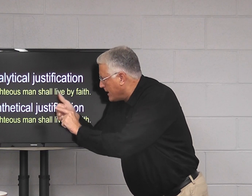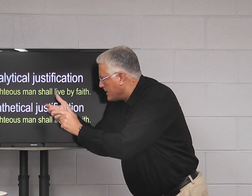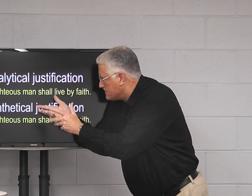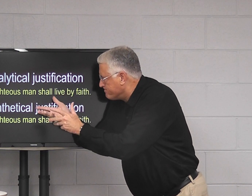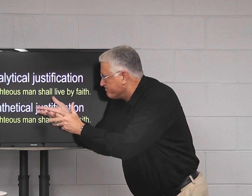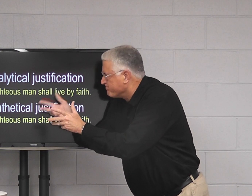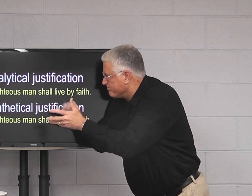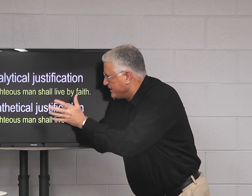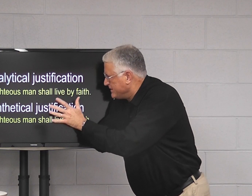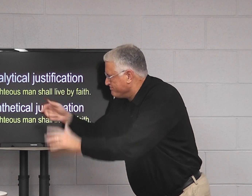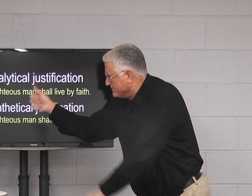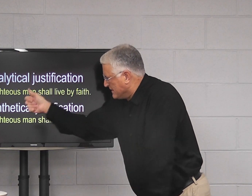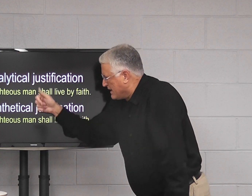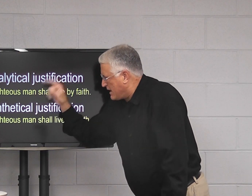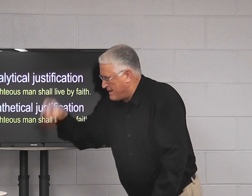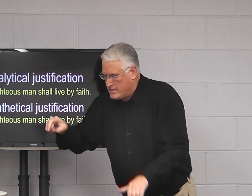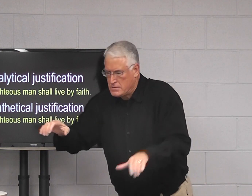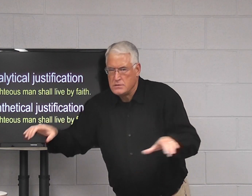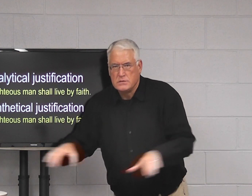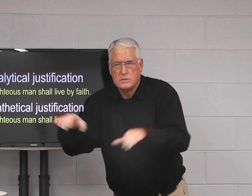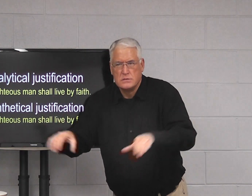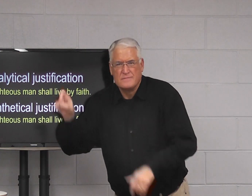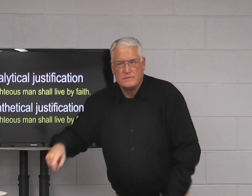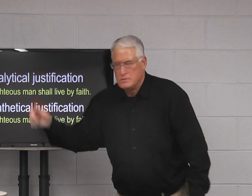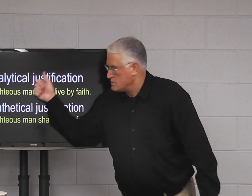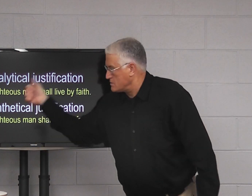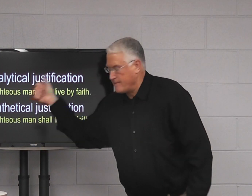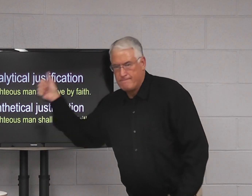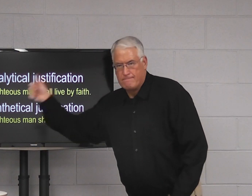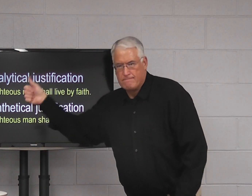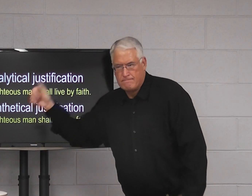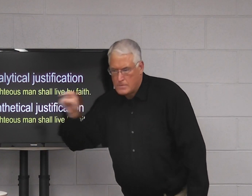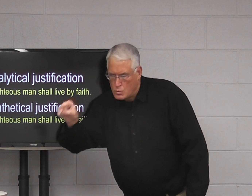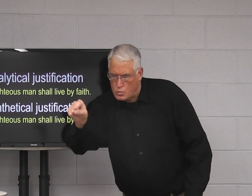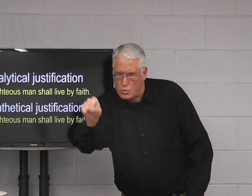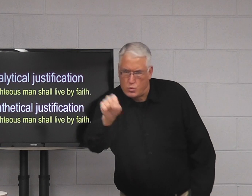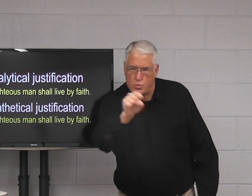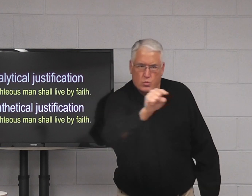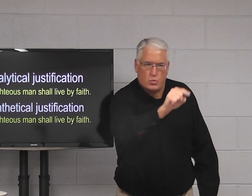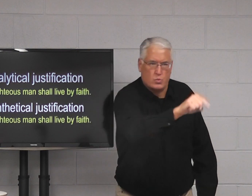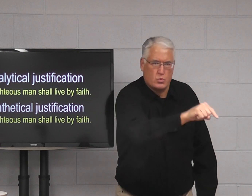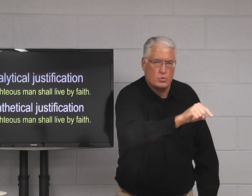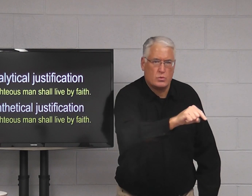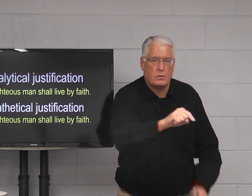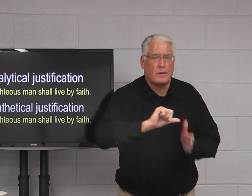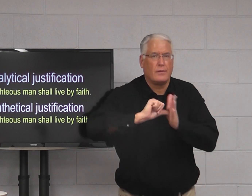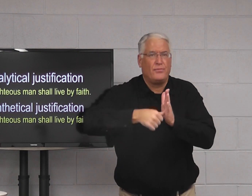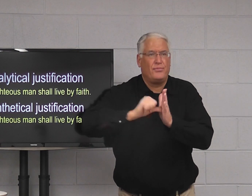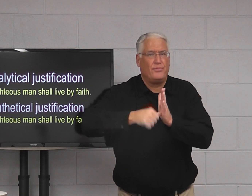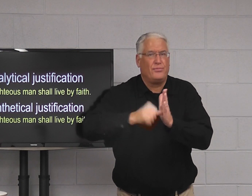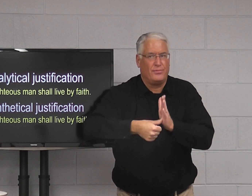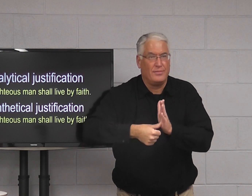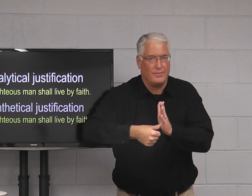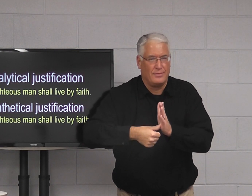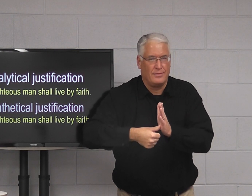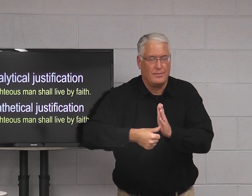How does one make himself righteous? Through works. they emphasize